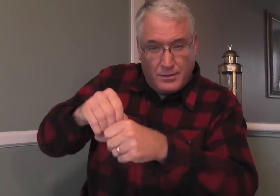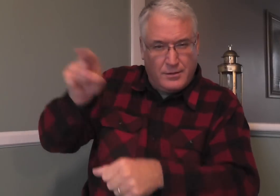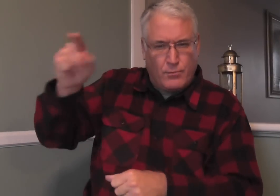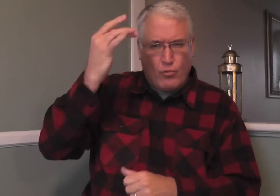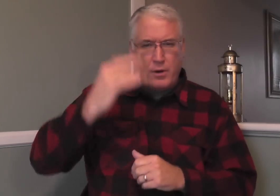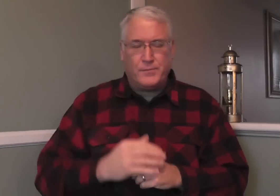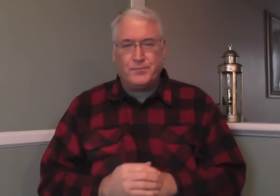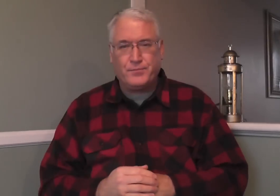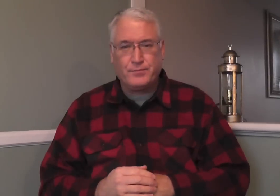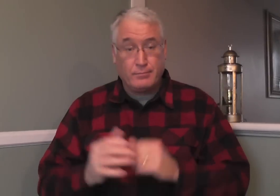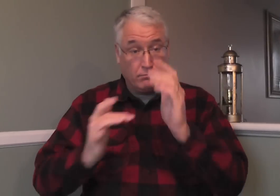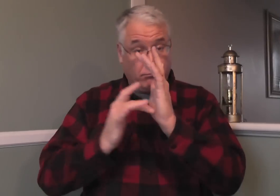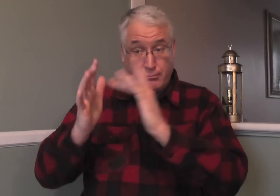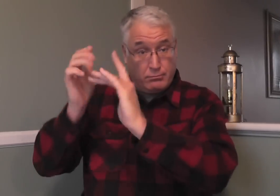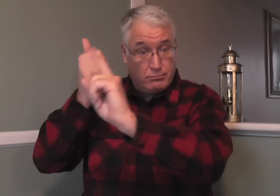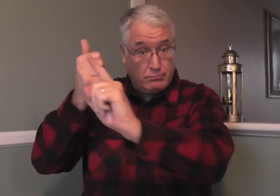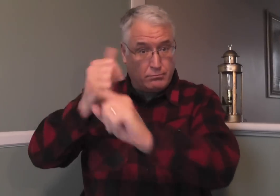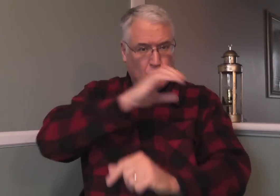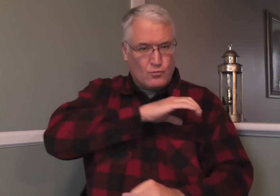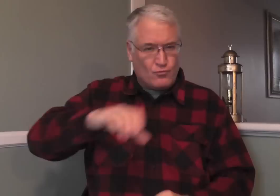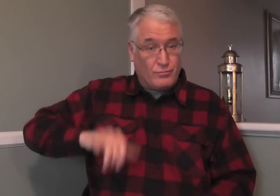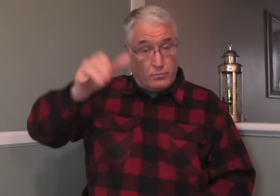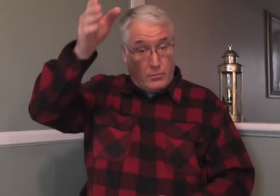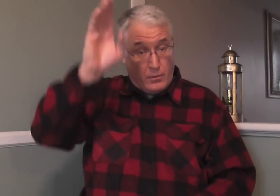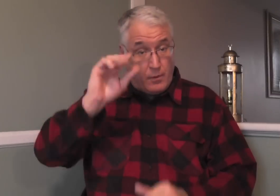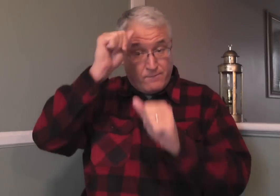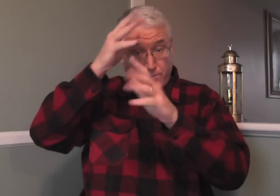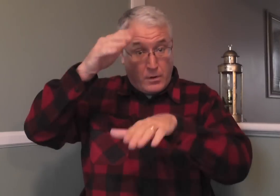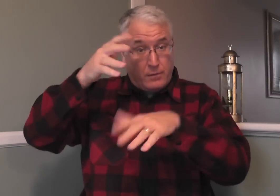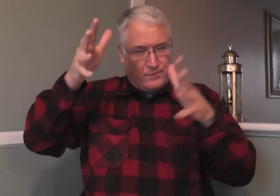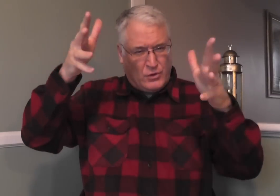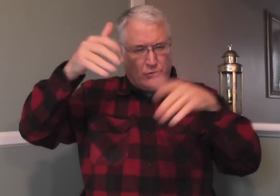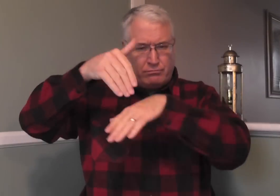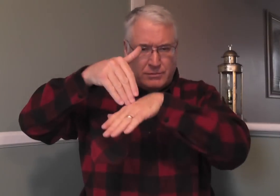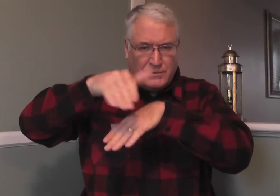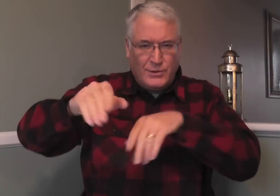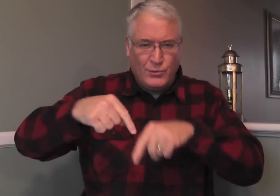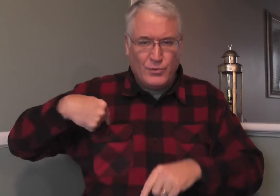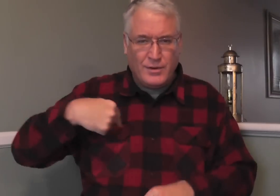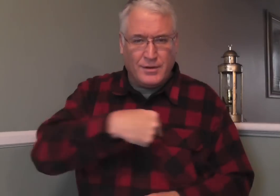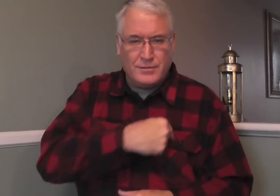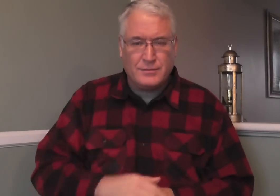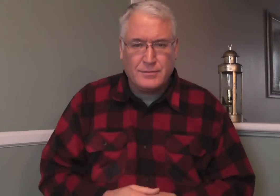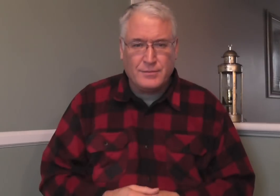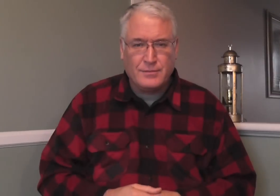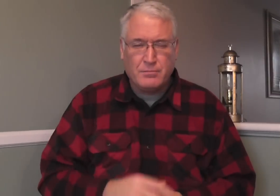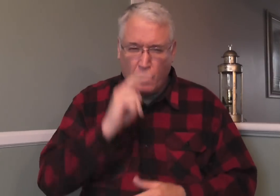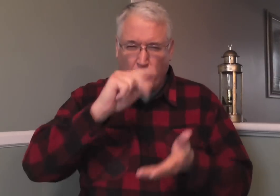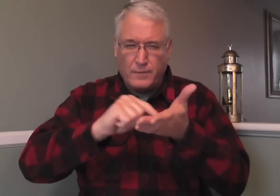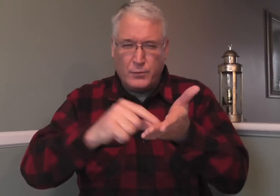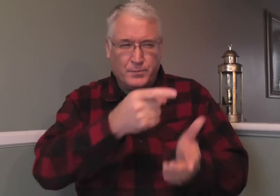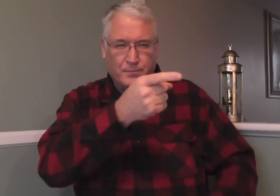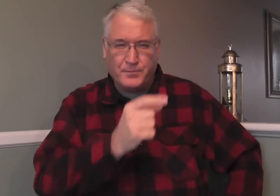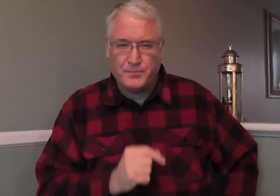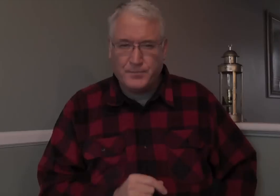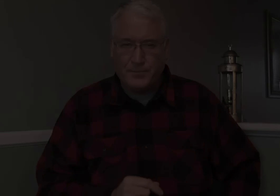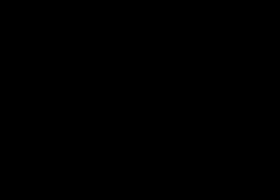faith? Why? Because Jesus is the Christ who the Father sent for us. Let's look.